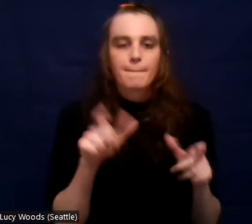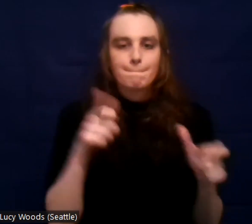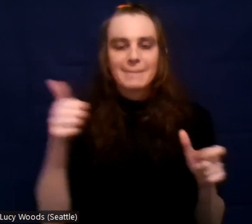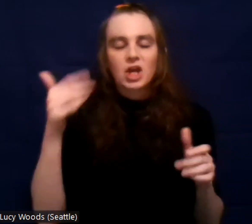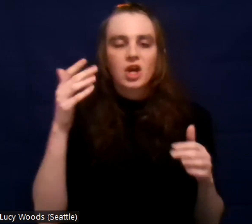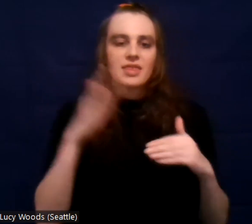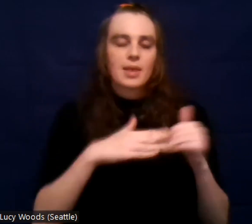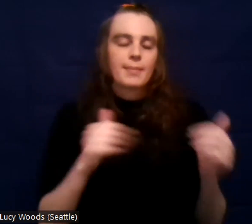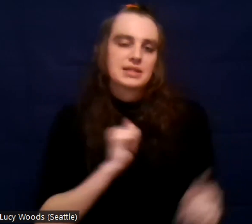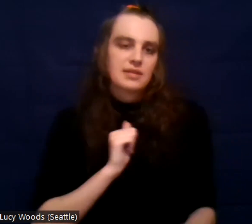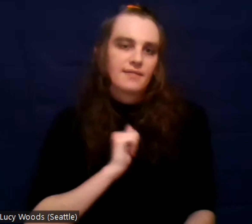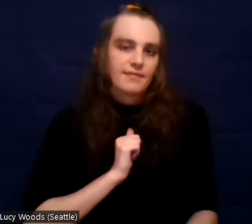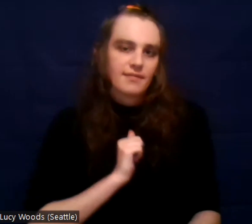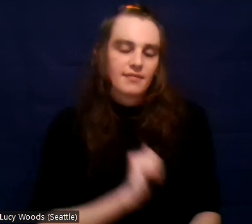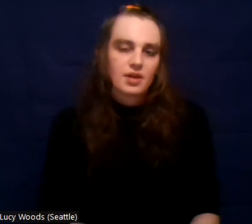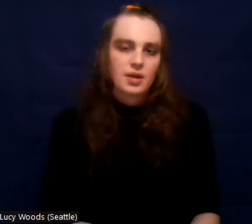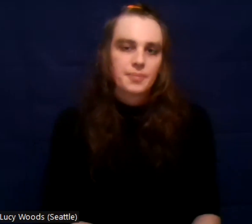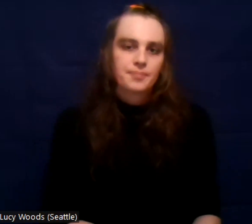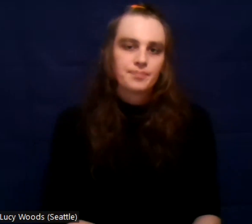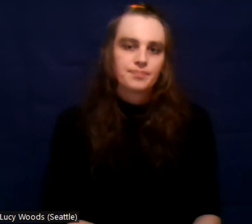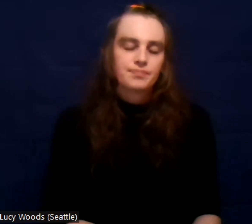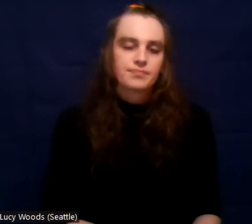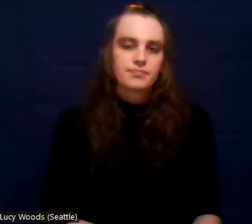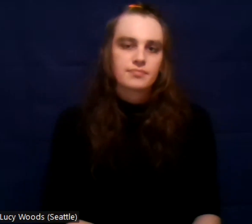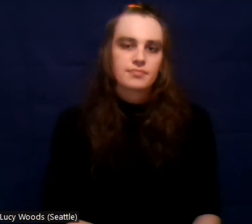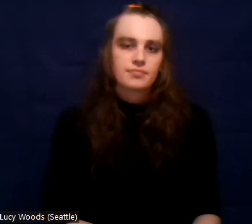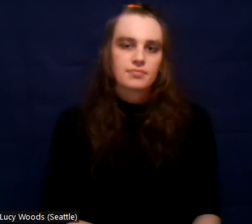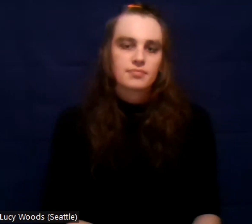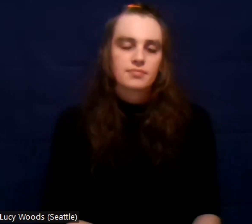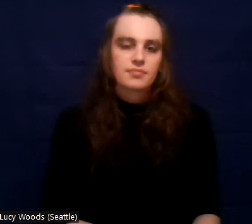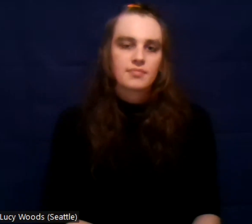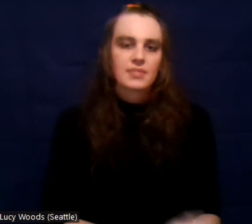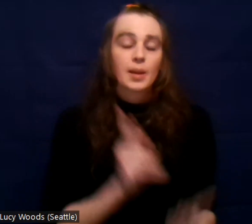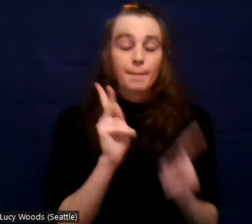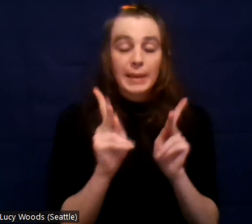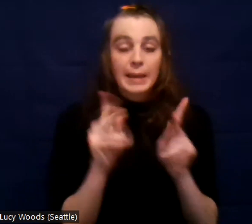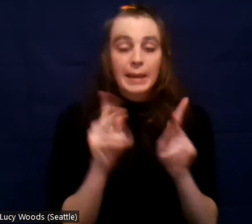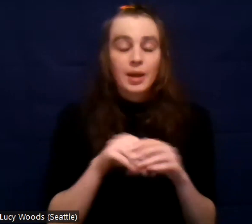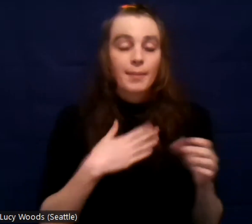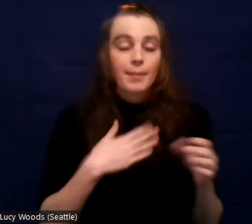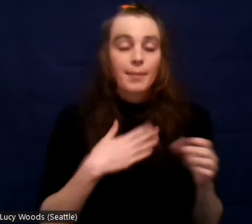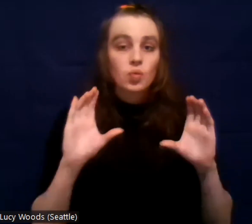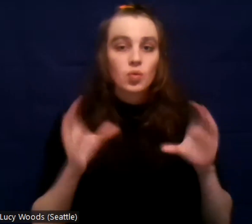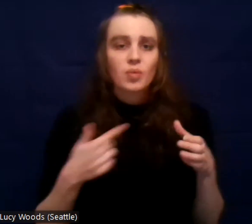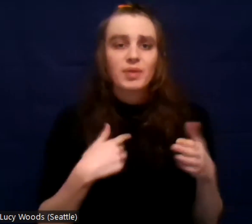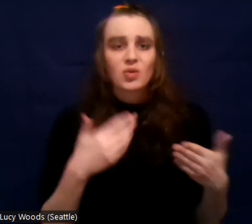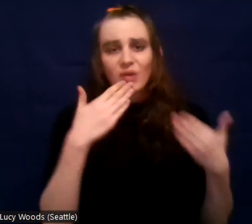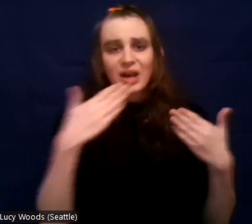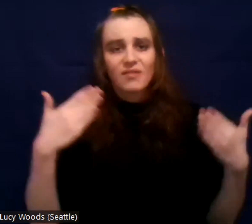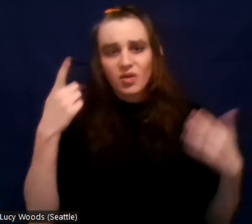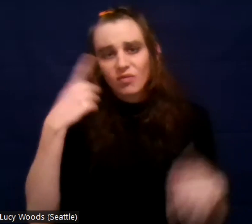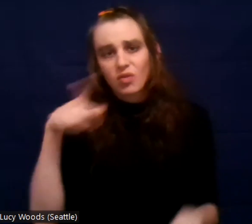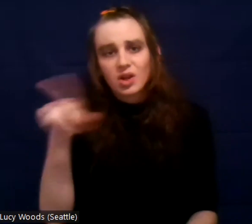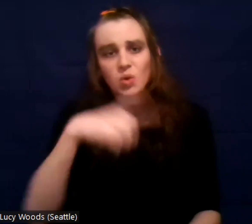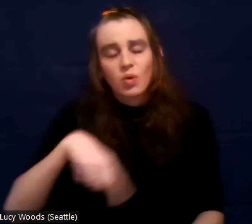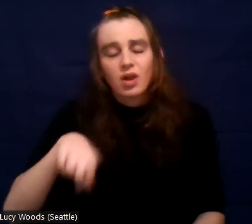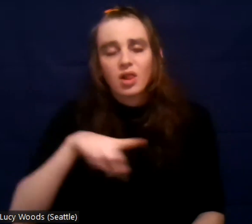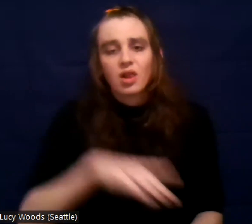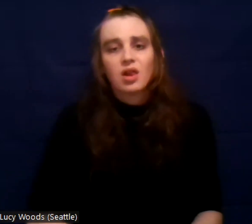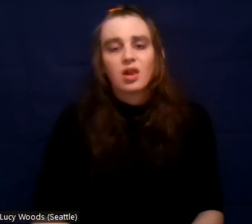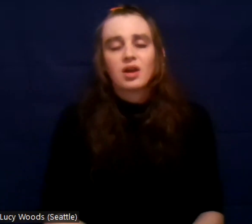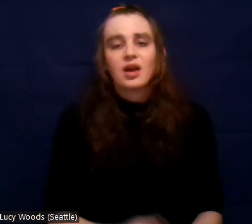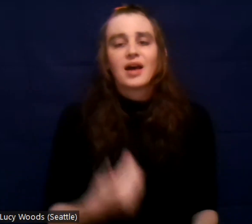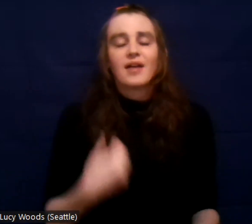all the people that's in my group, I'm, I'm grateful for them. We have really close relationships.